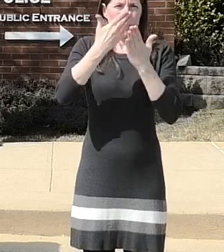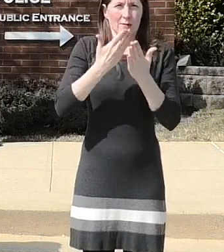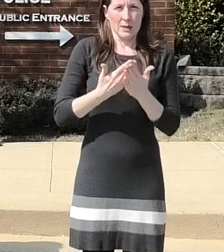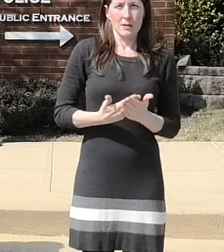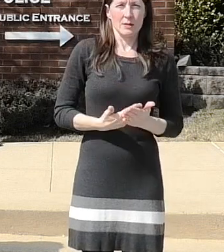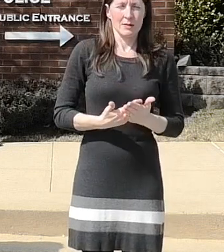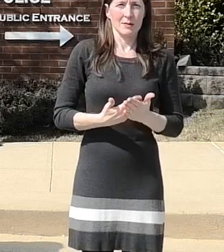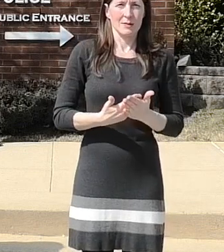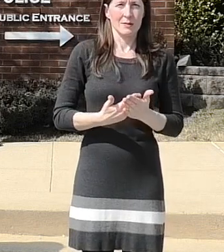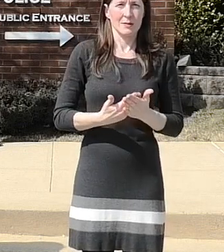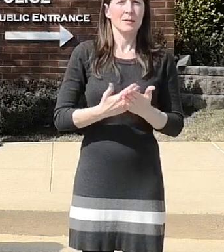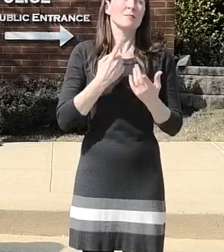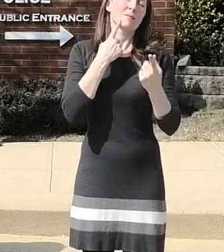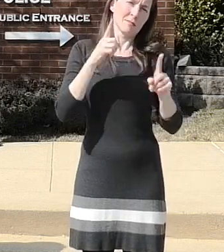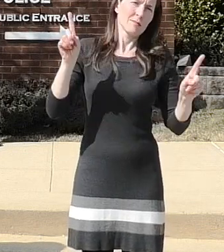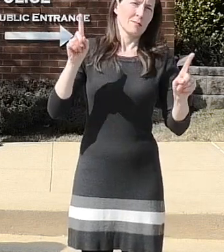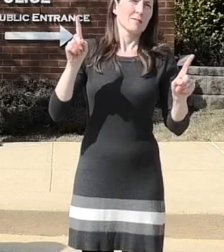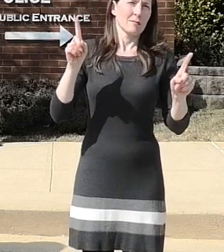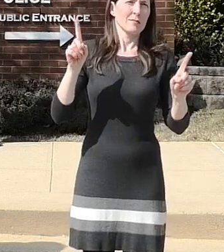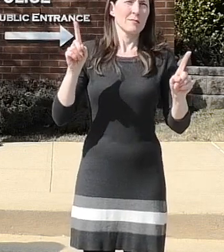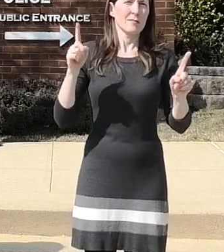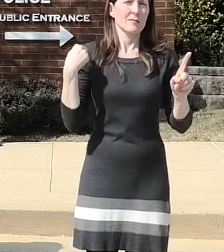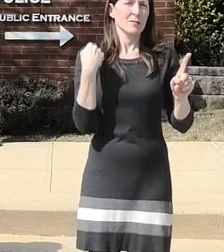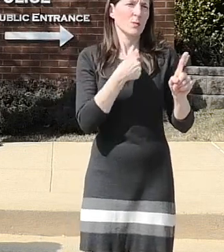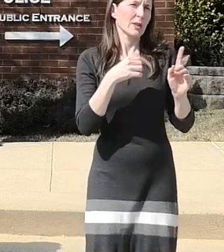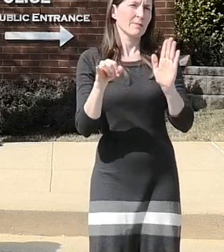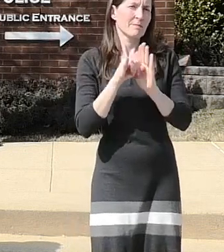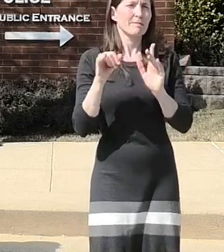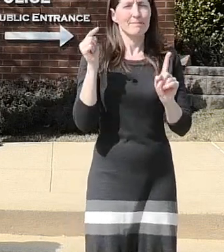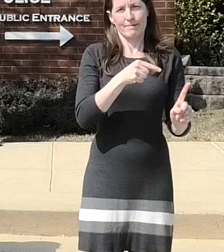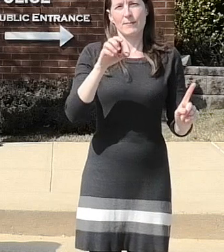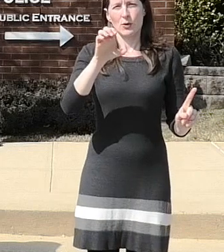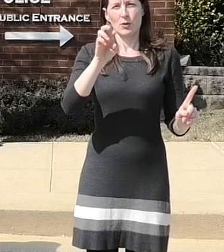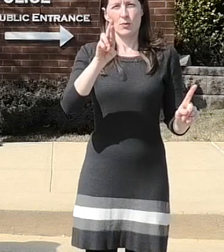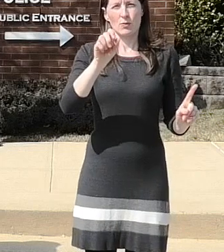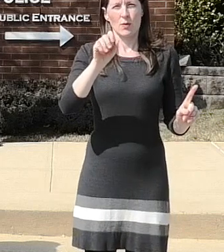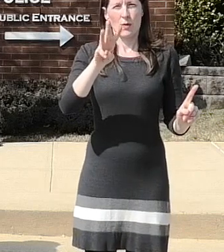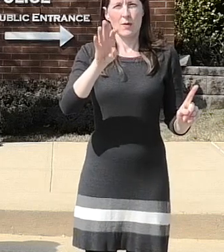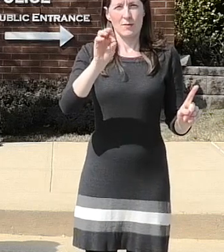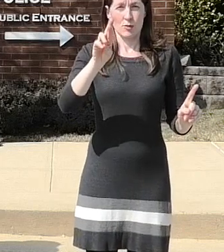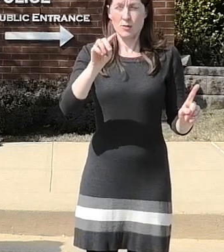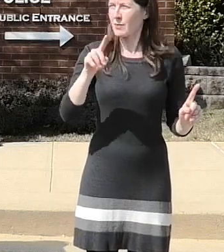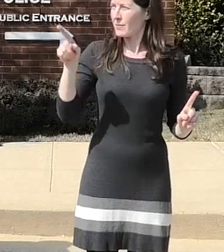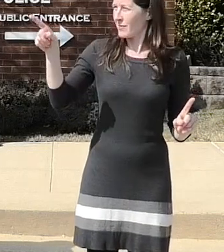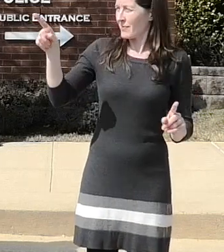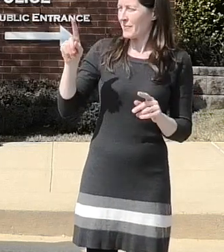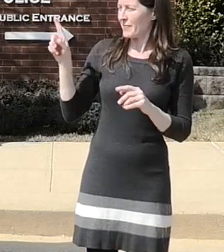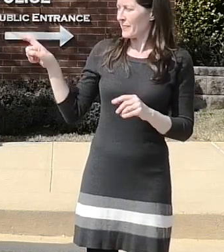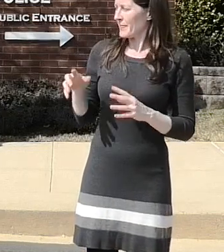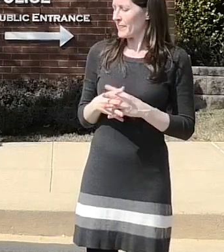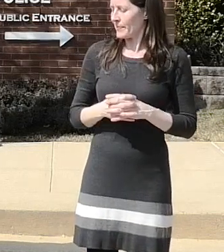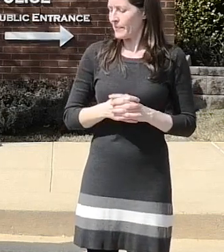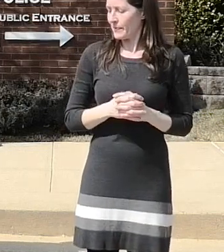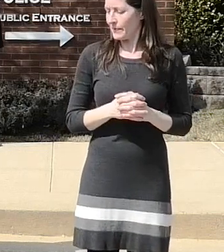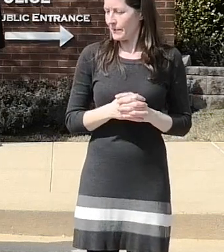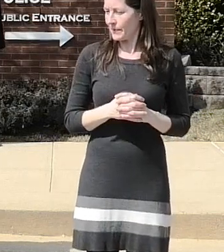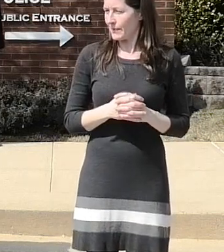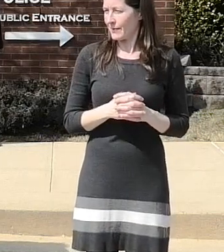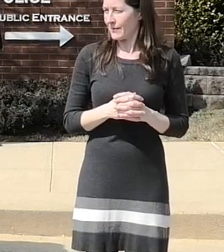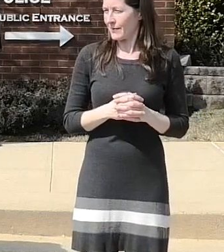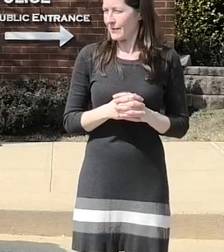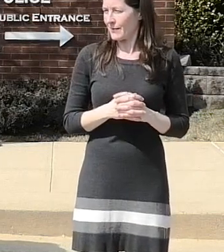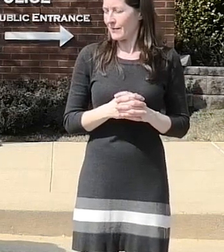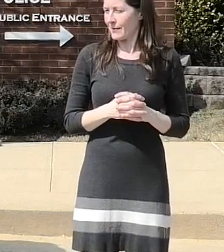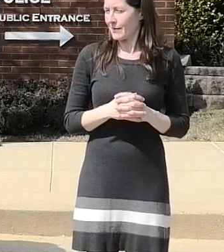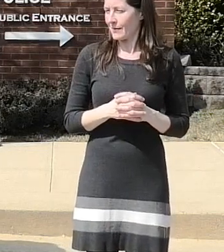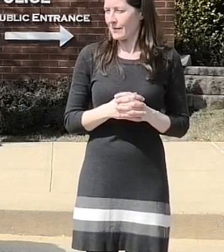in the end that's how we came up with uh mr crawford could you describe the reaction please among investigators once it